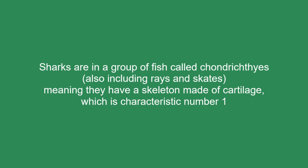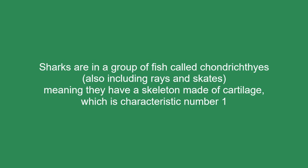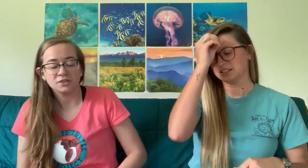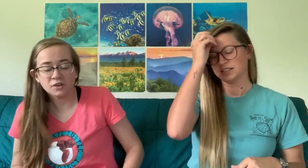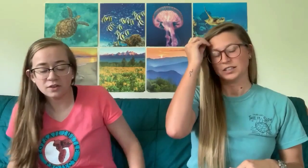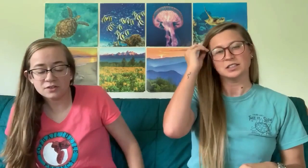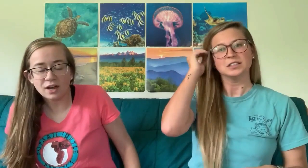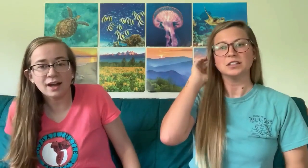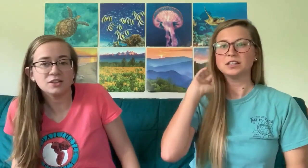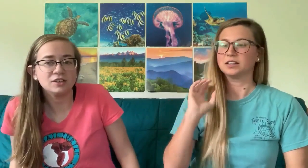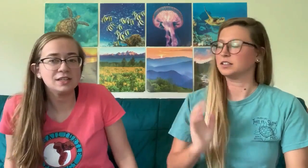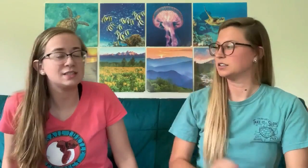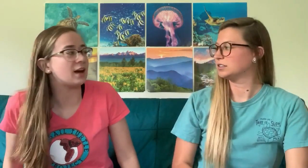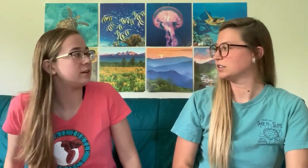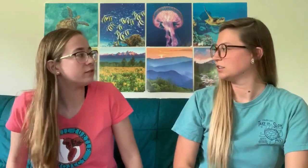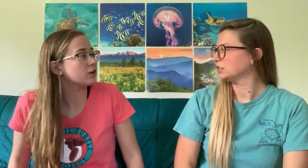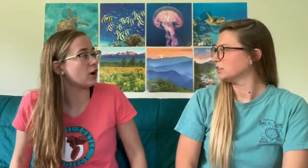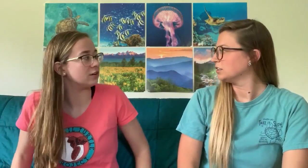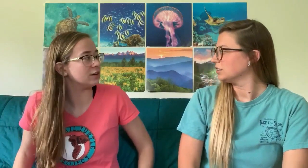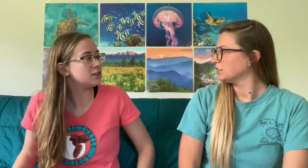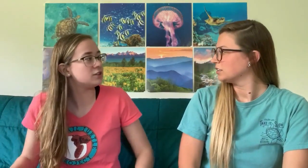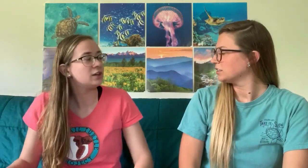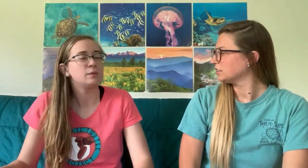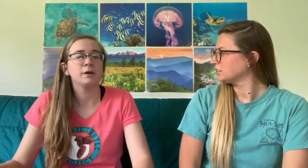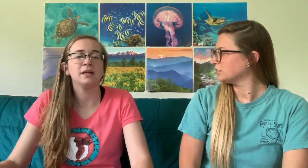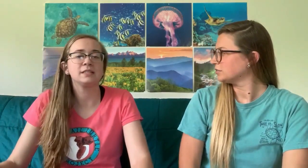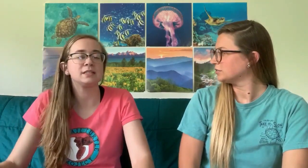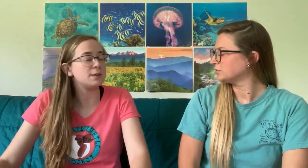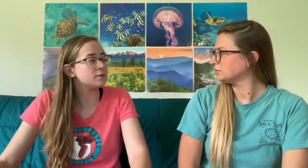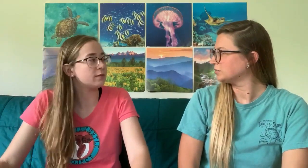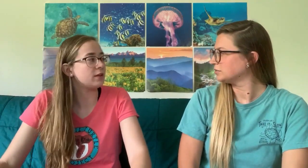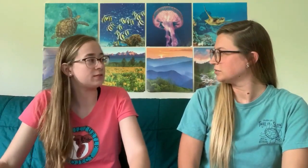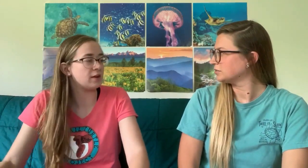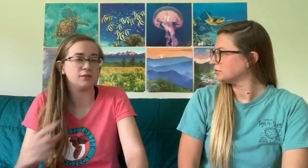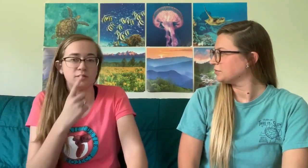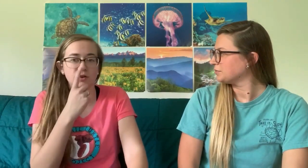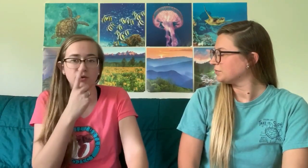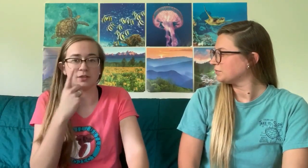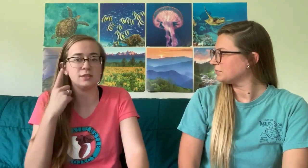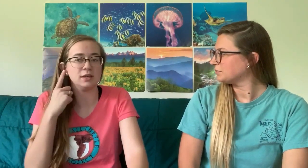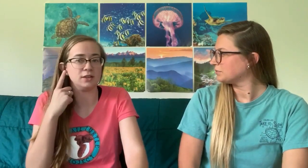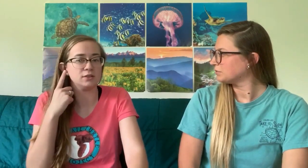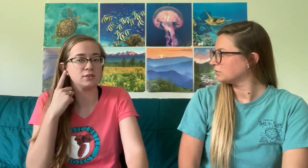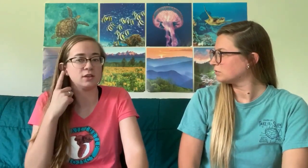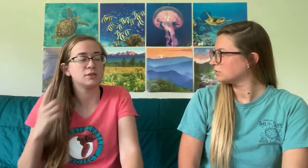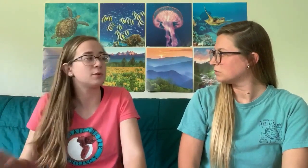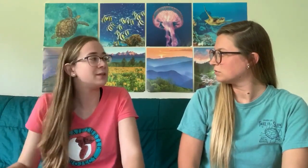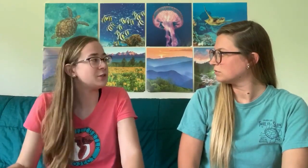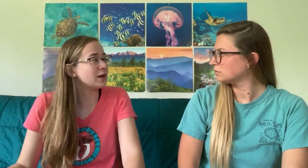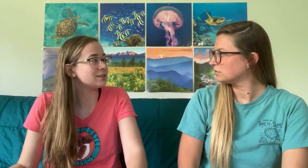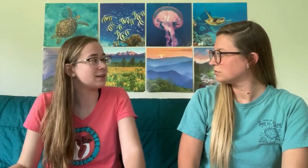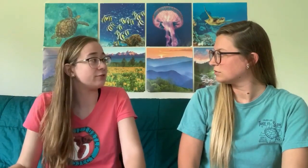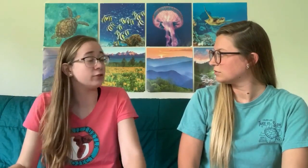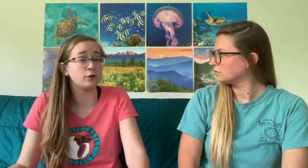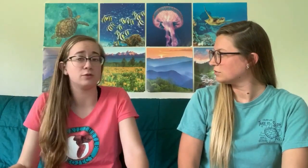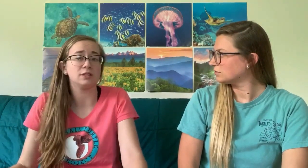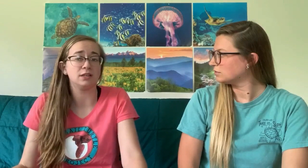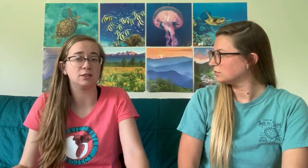So there's not actually a sign for cartilage, but it's the same stuff that's found in your noses and ears. So I'm going teach you guys a sign for nose and ears.